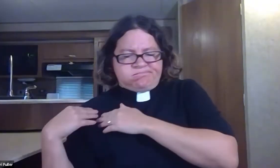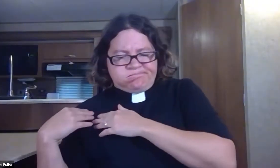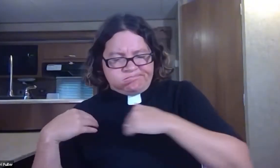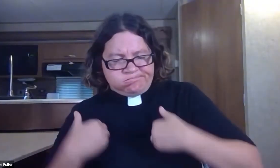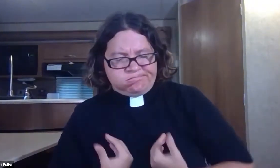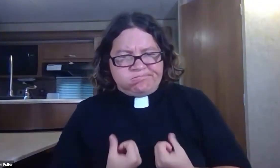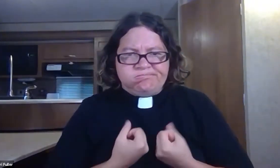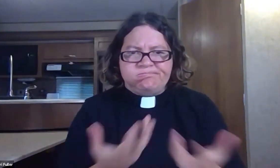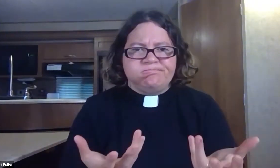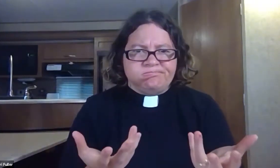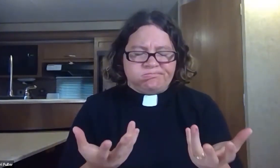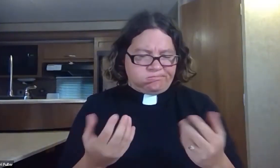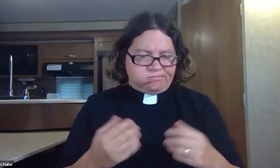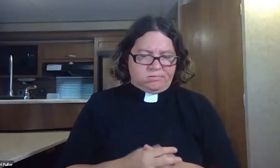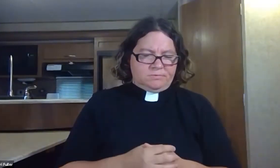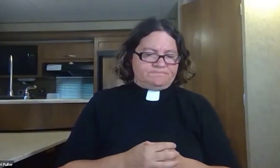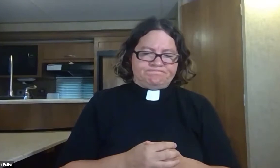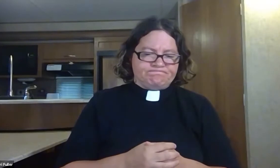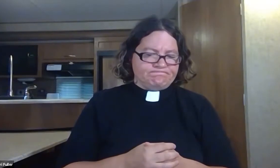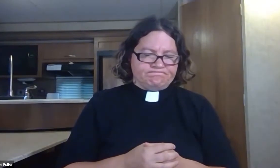for those who feel they are barely hanging on